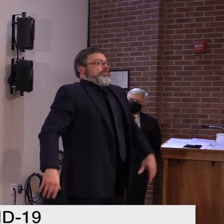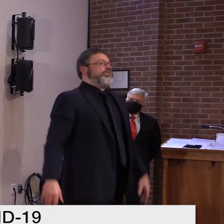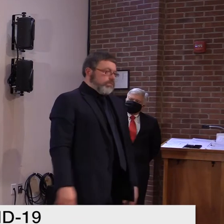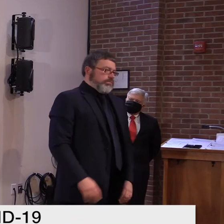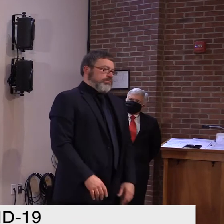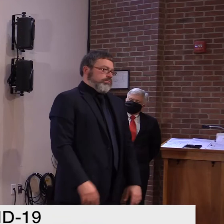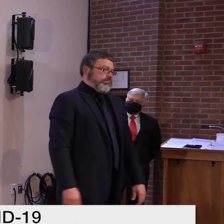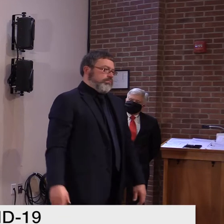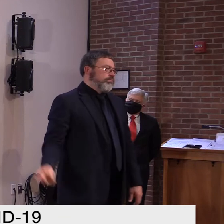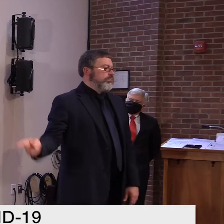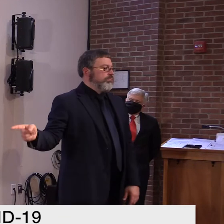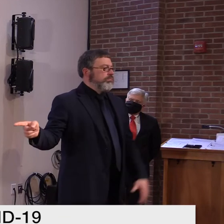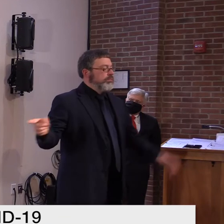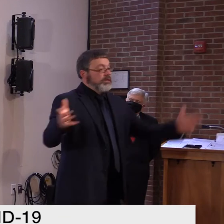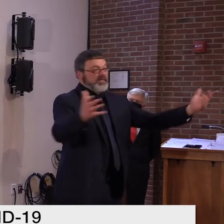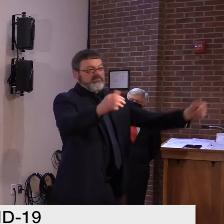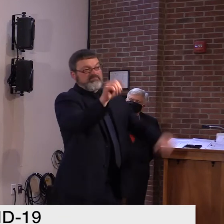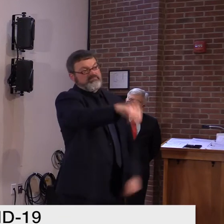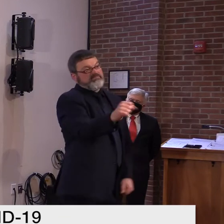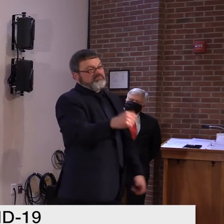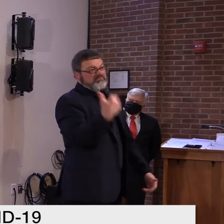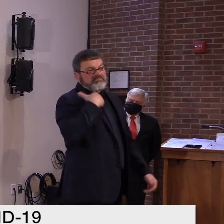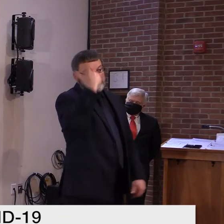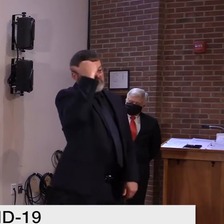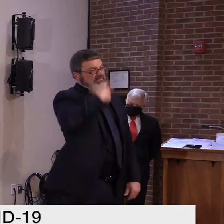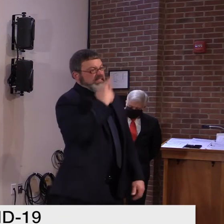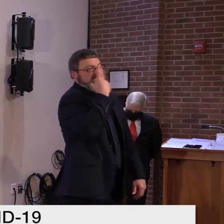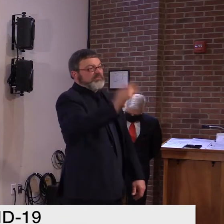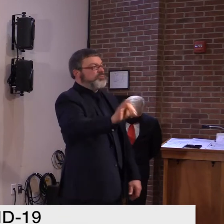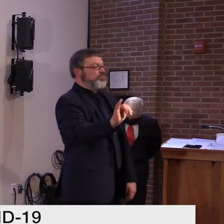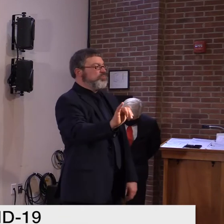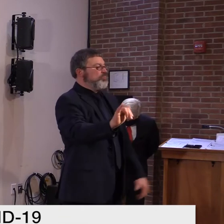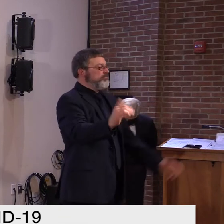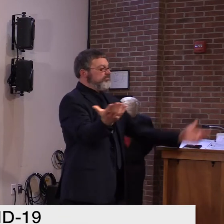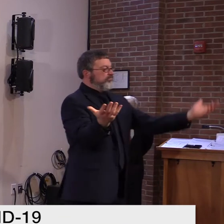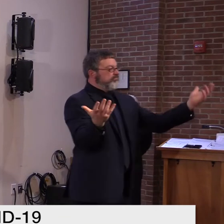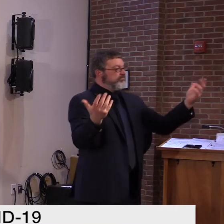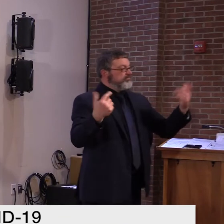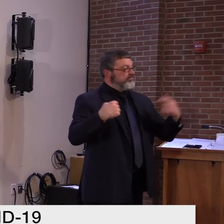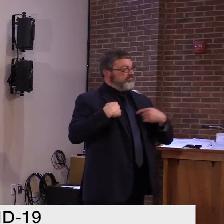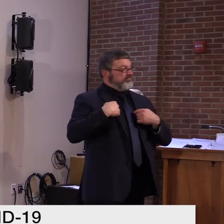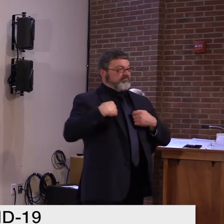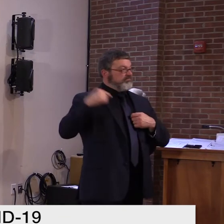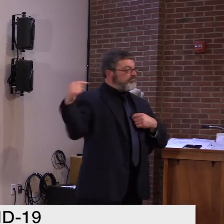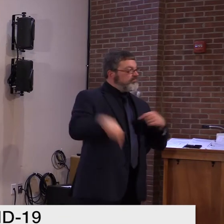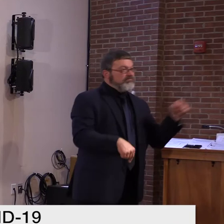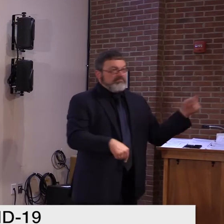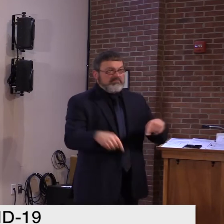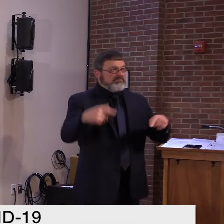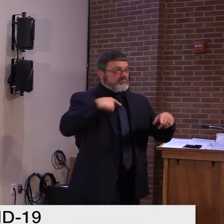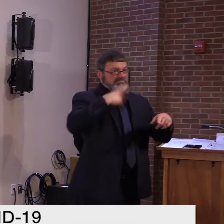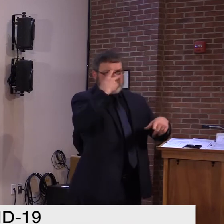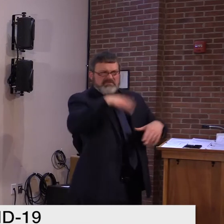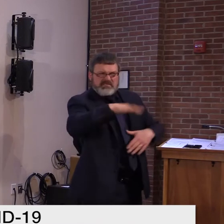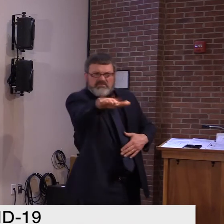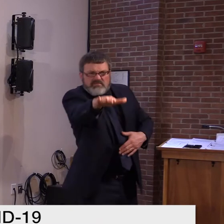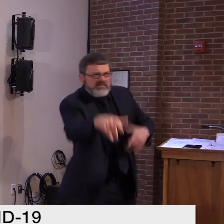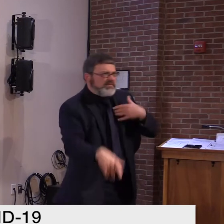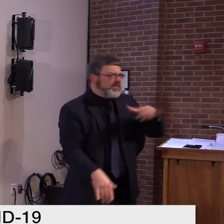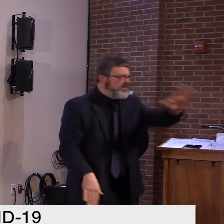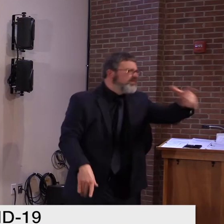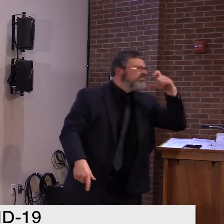stories that we do. We try and make sure that people understand how this how we got into the position we're in today